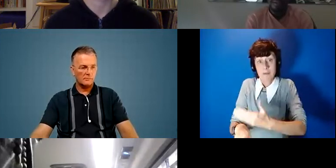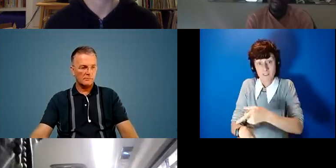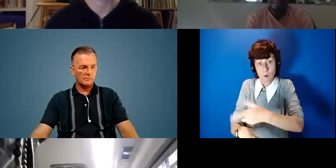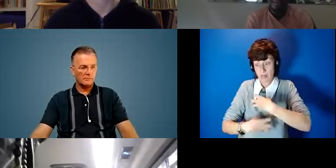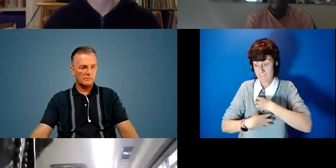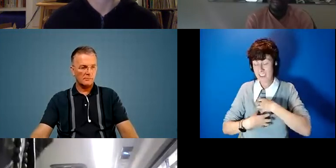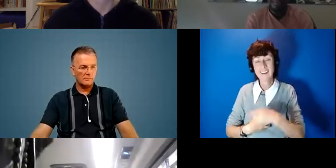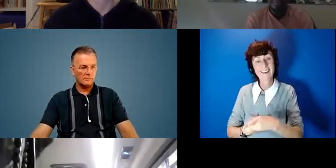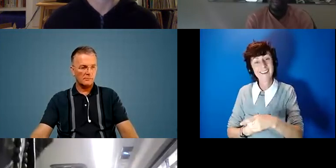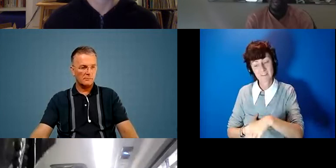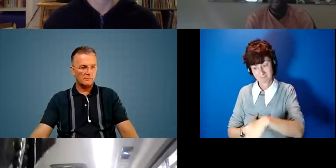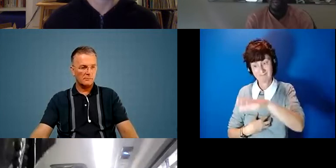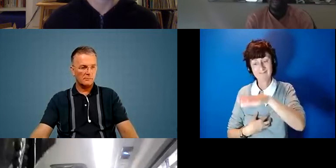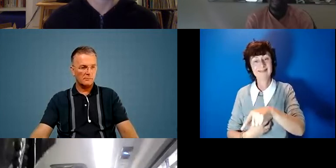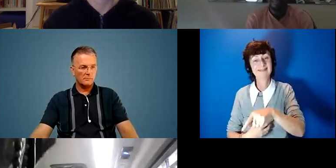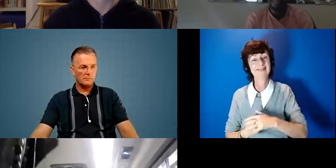got to them